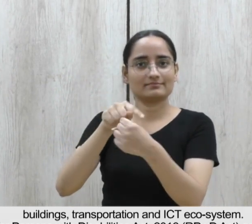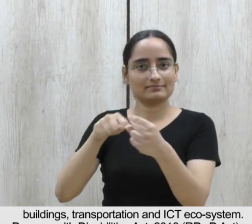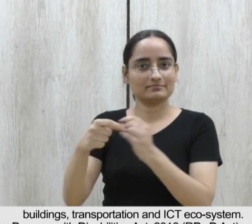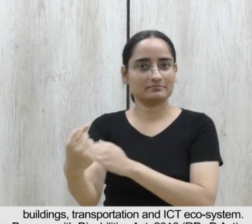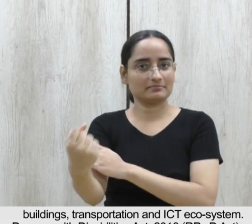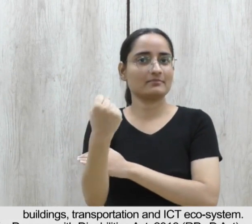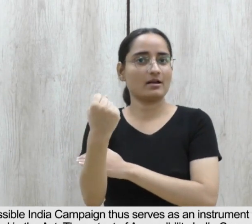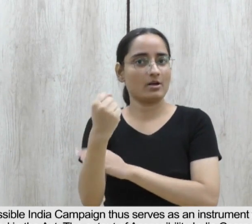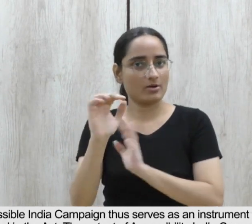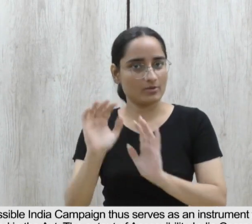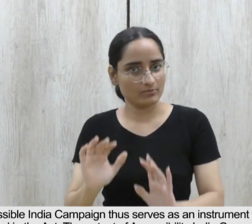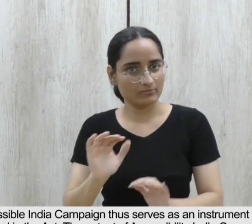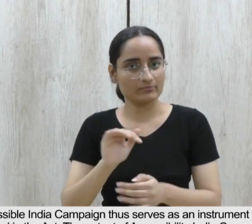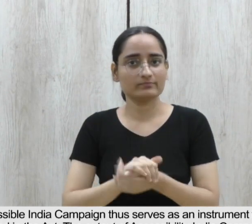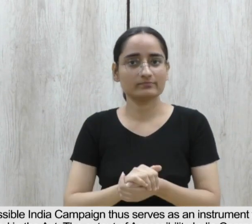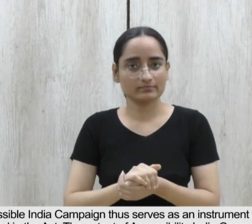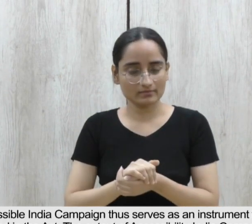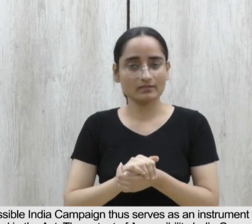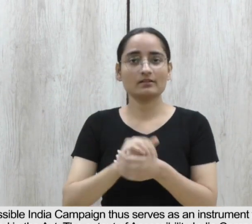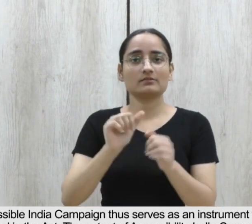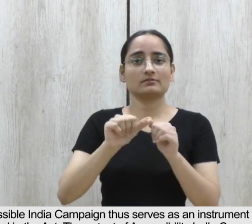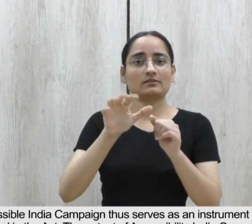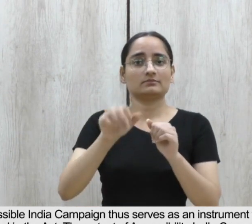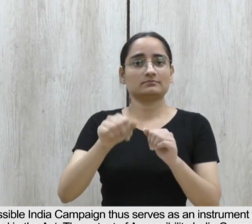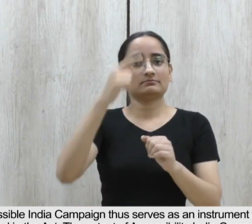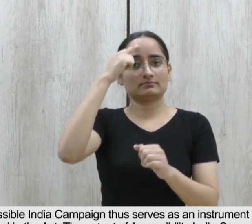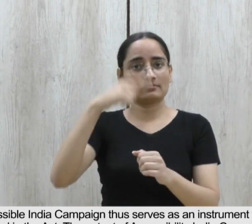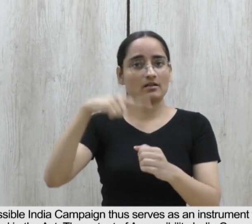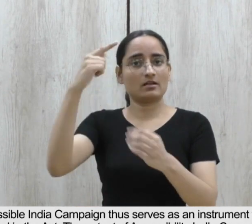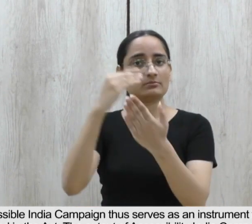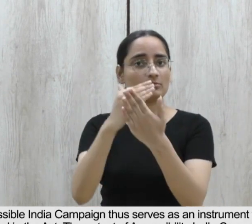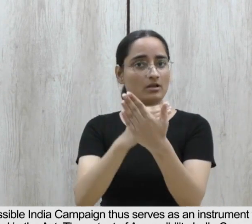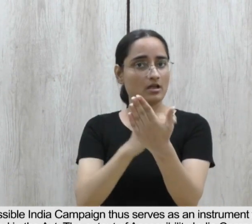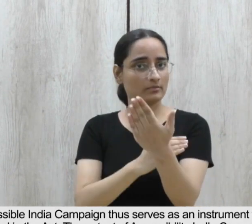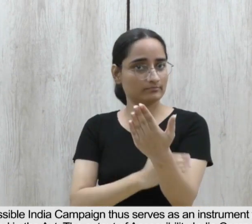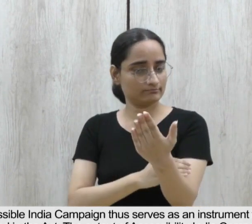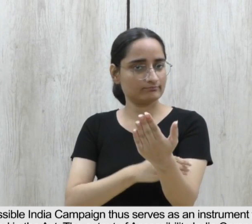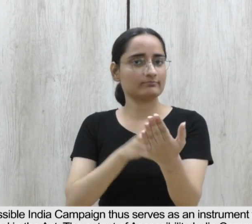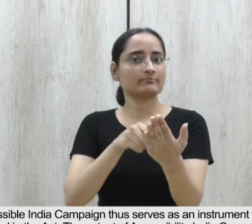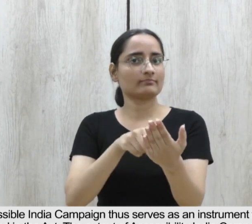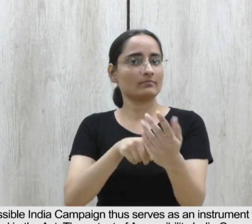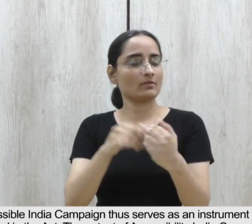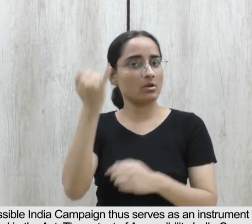provision of accessibility. 9 Accessible India campaign thus serves as an instrument for